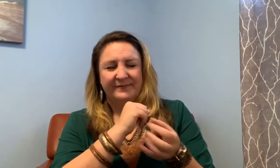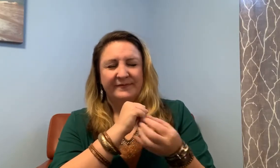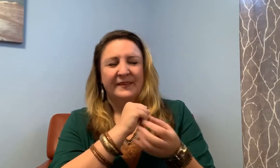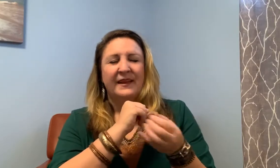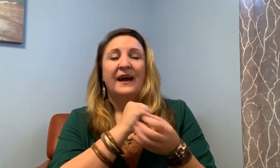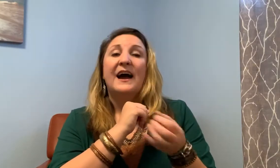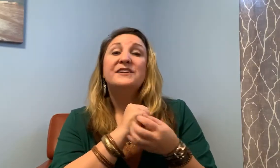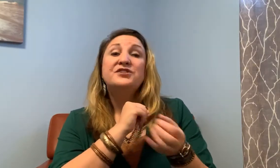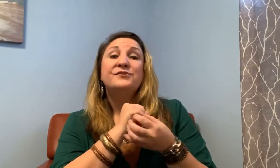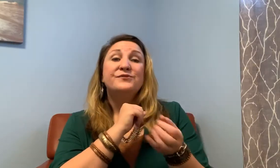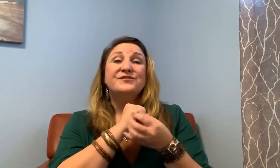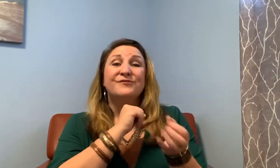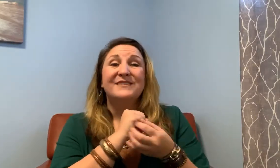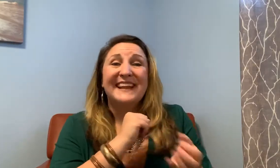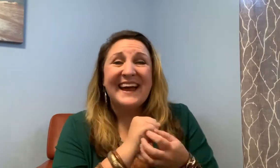I choose to relax